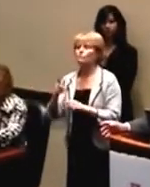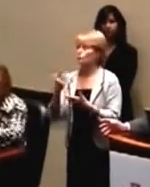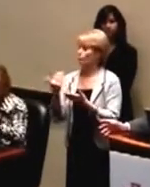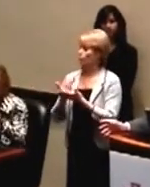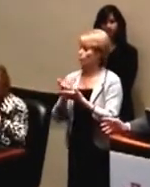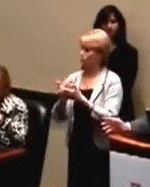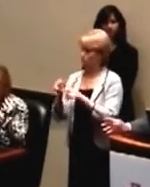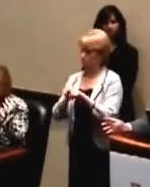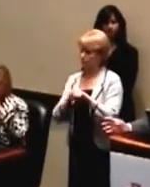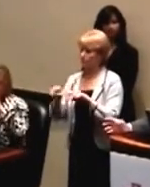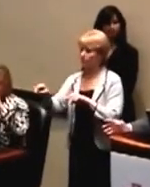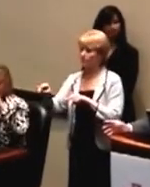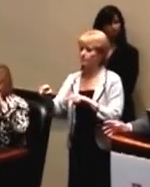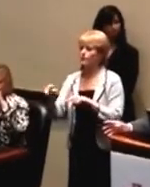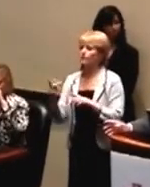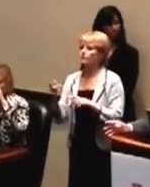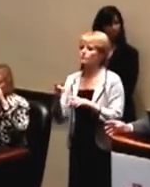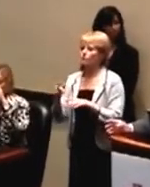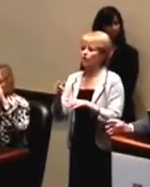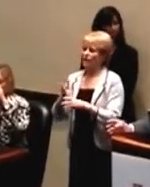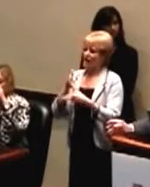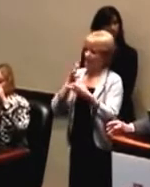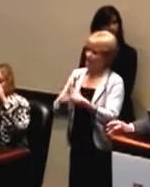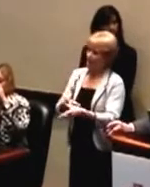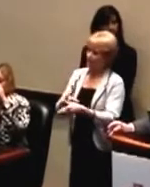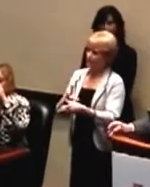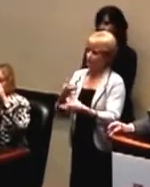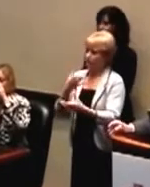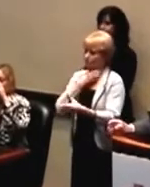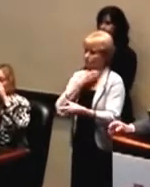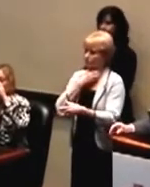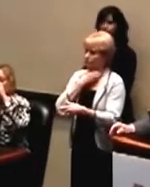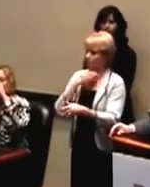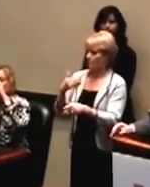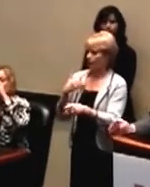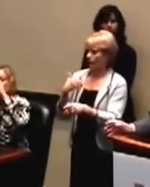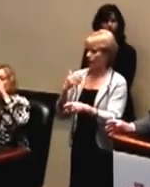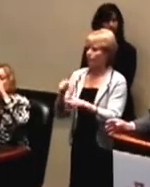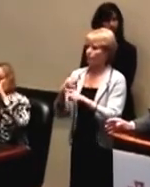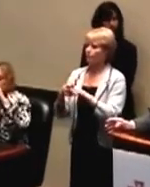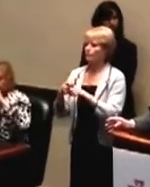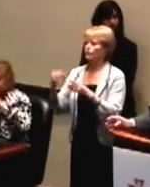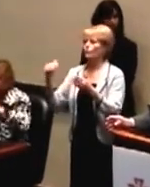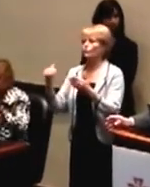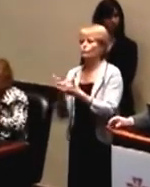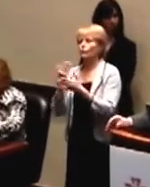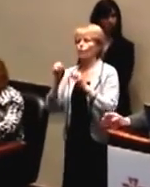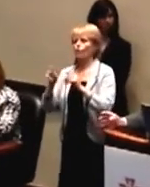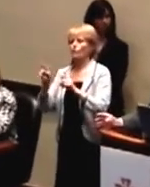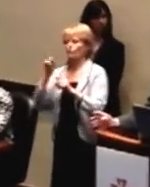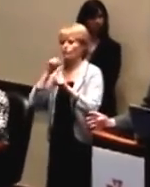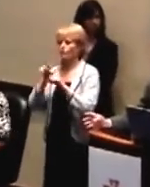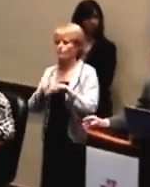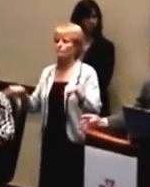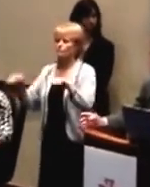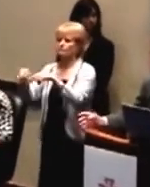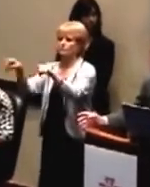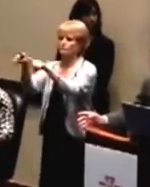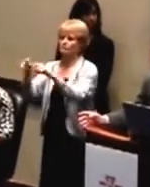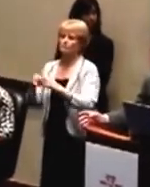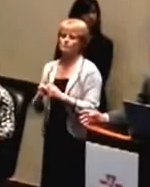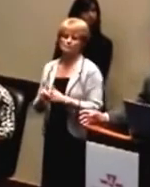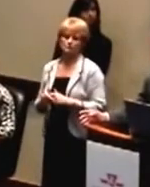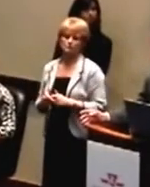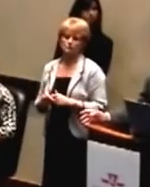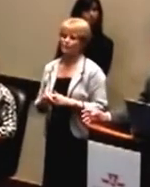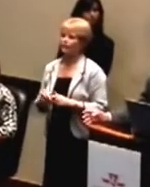new line is both relieve the capacity, relieve the congestion on the Young Line, but also give new travel opportunities, and one of the ways of doing that is provide